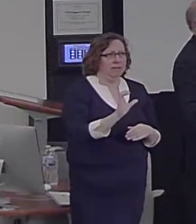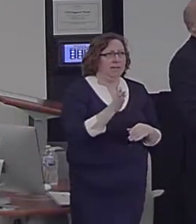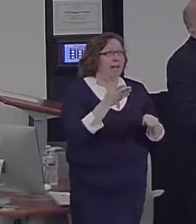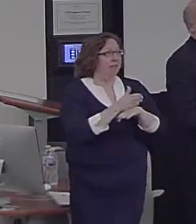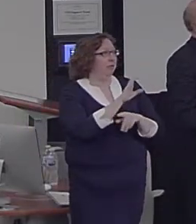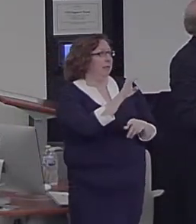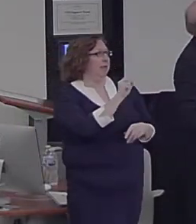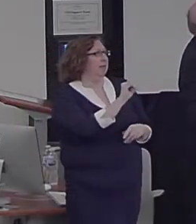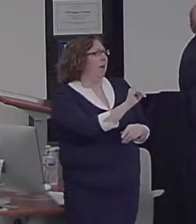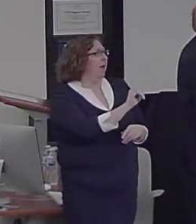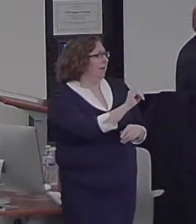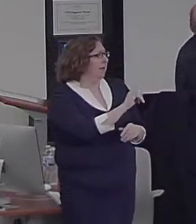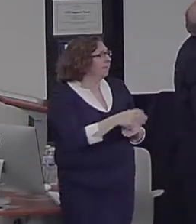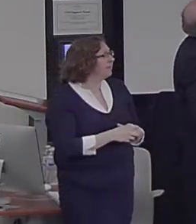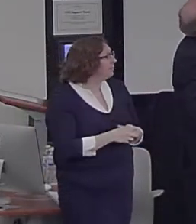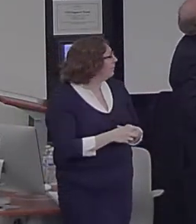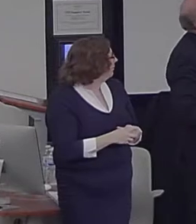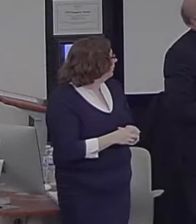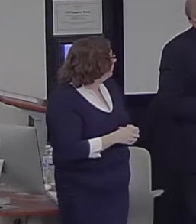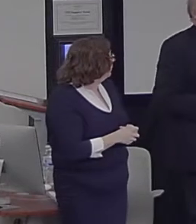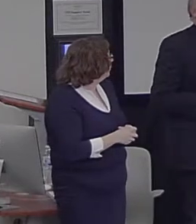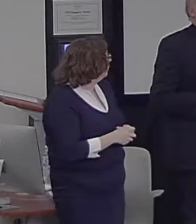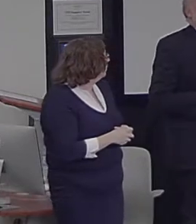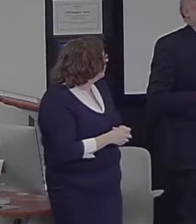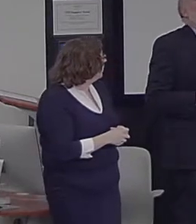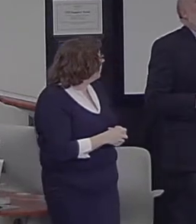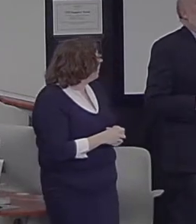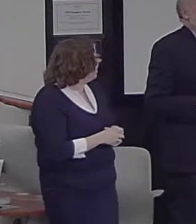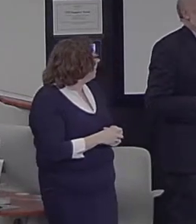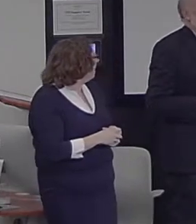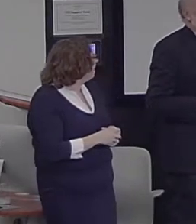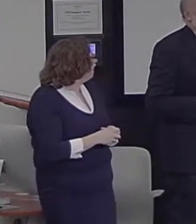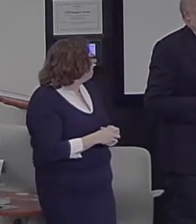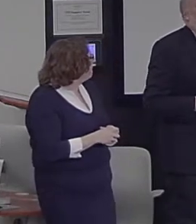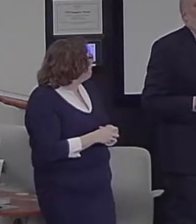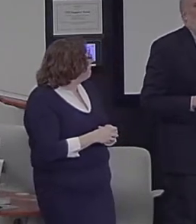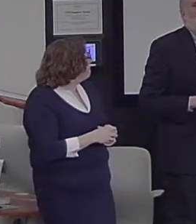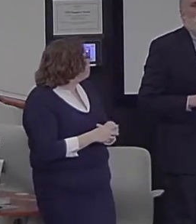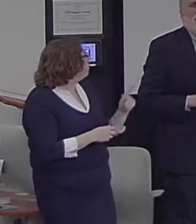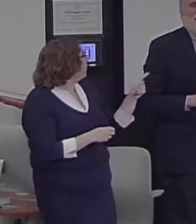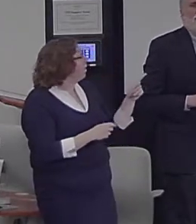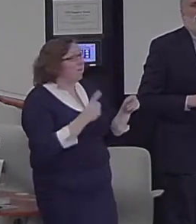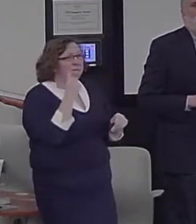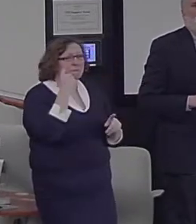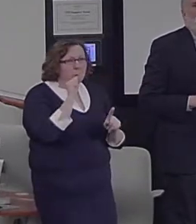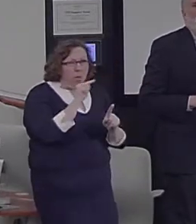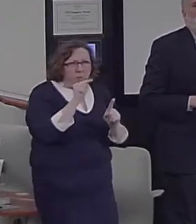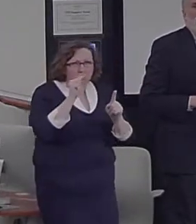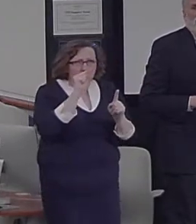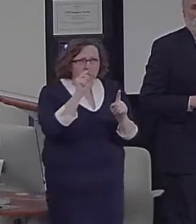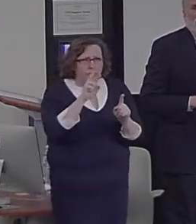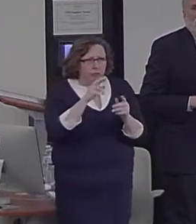a formal contrast where you ask the question, for those regions that were more active during the imagination task,